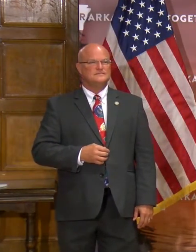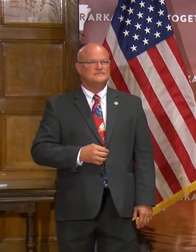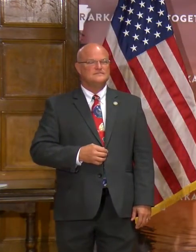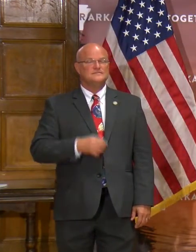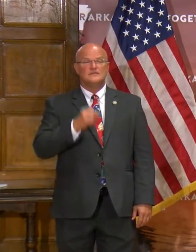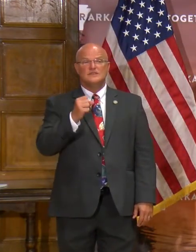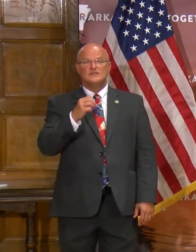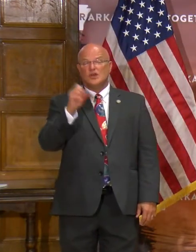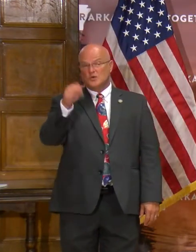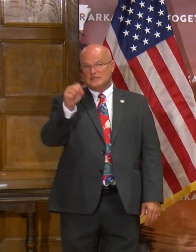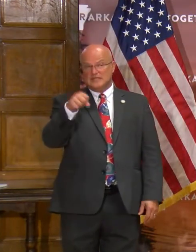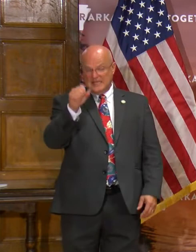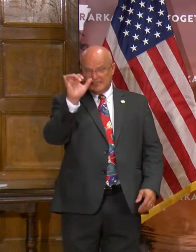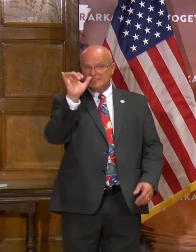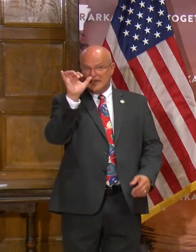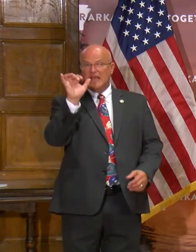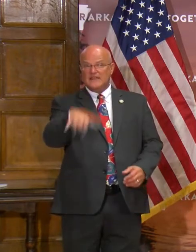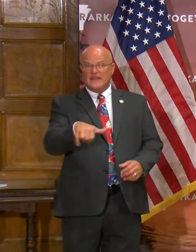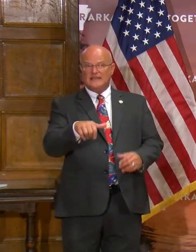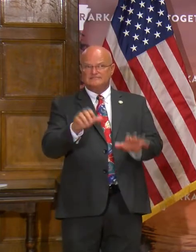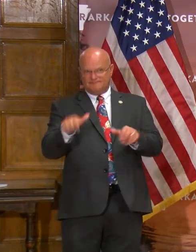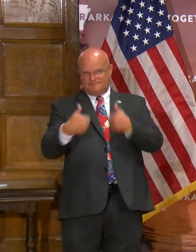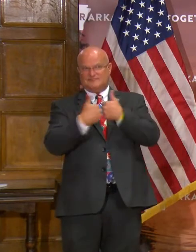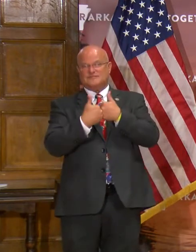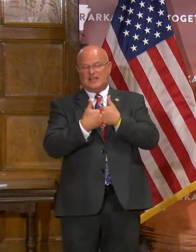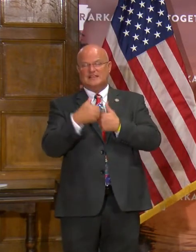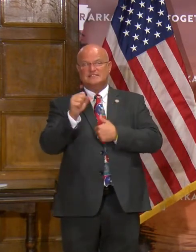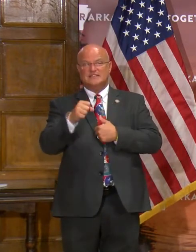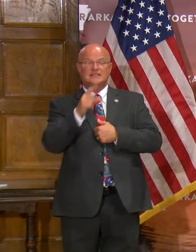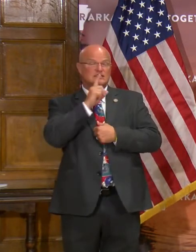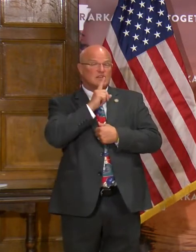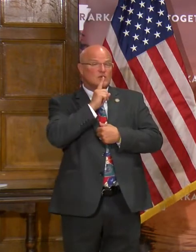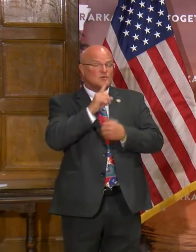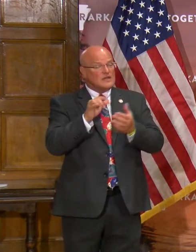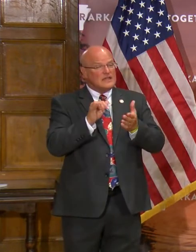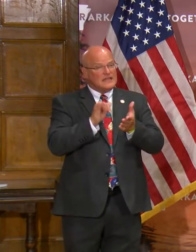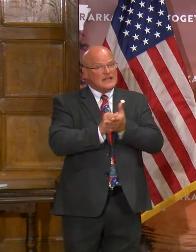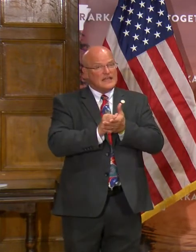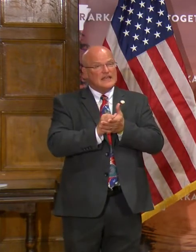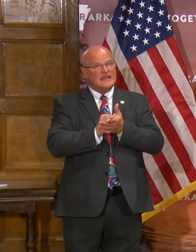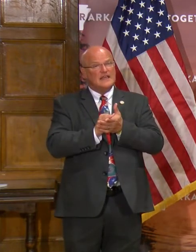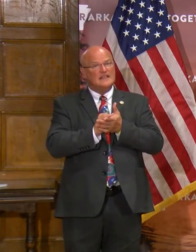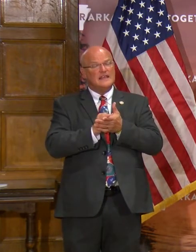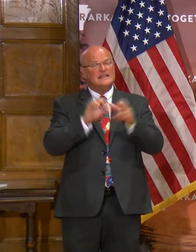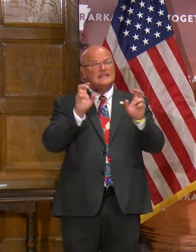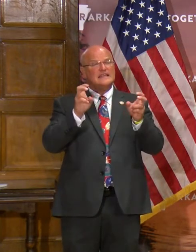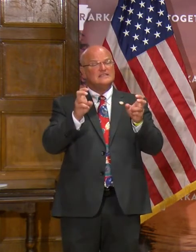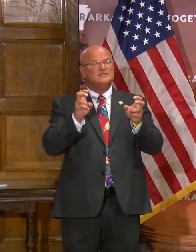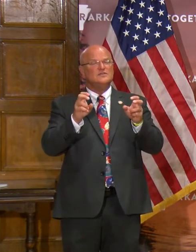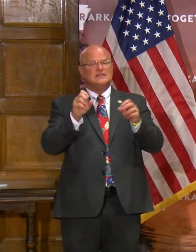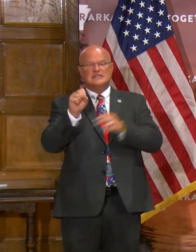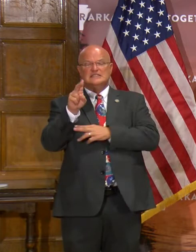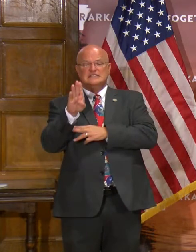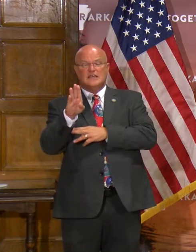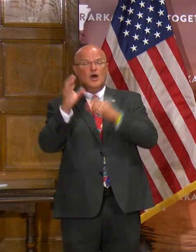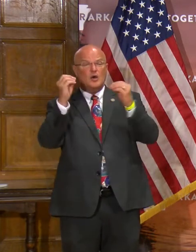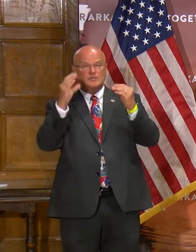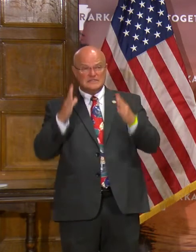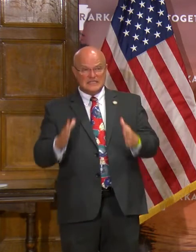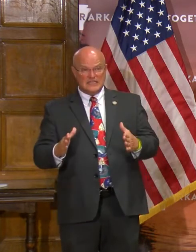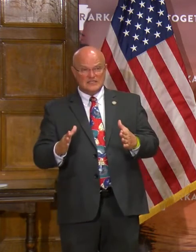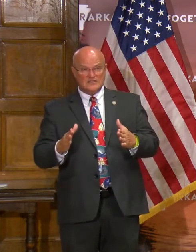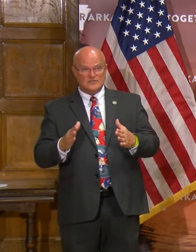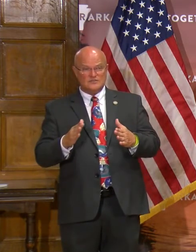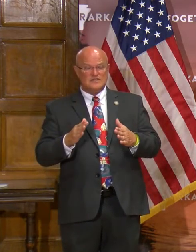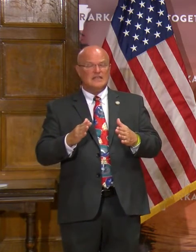So, yes, that is an ongoing challenge. And really that is – the issue of substitute teachers and the